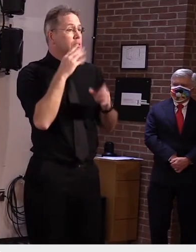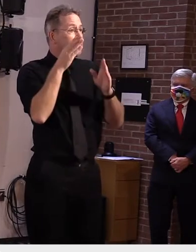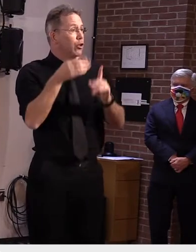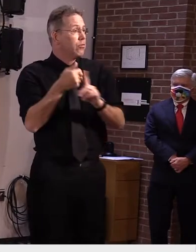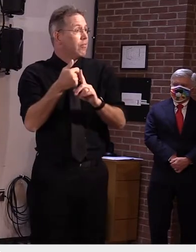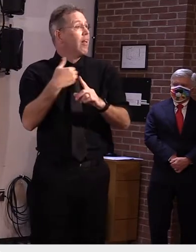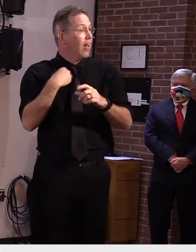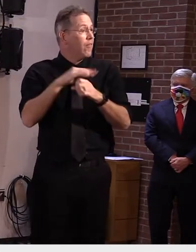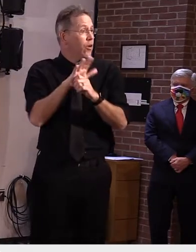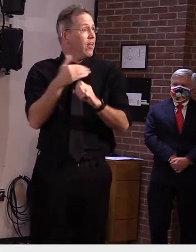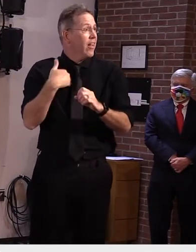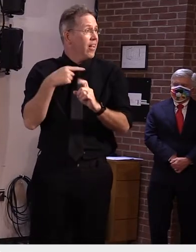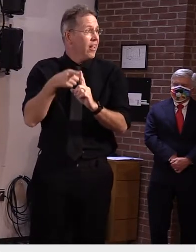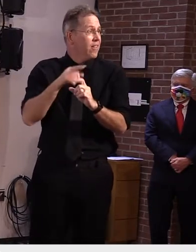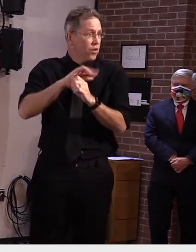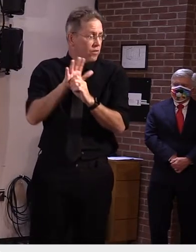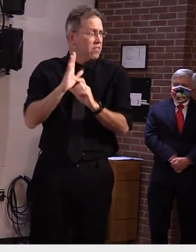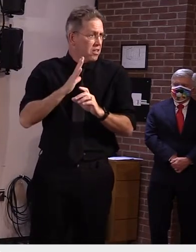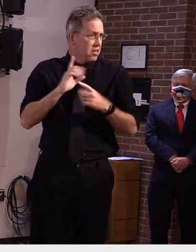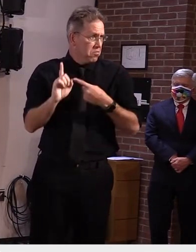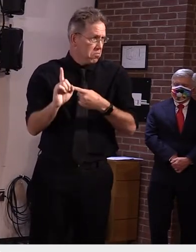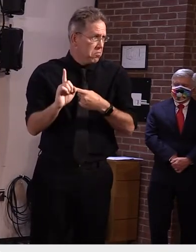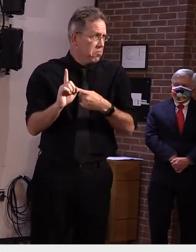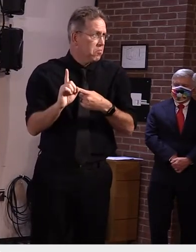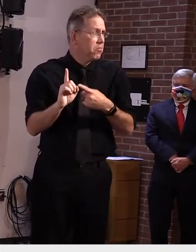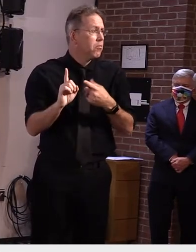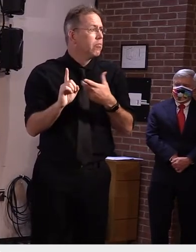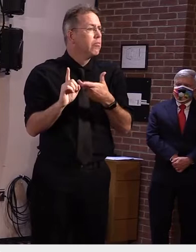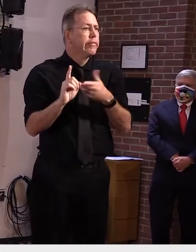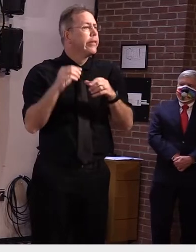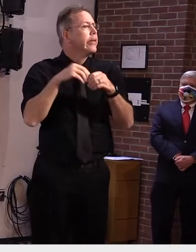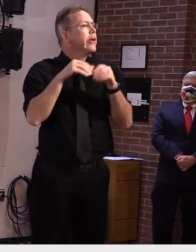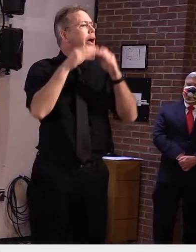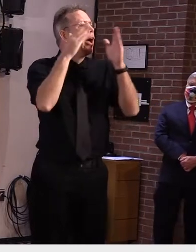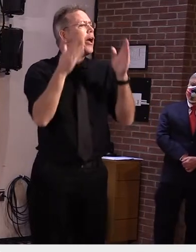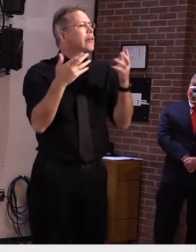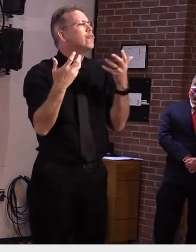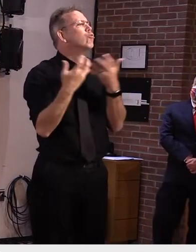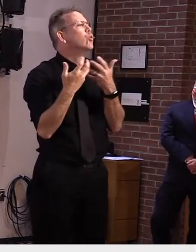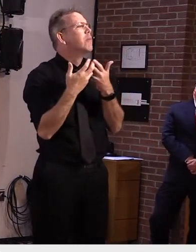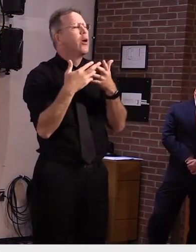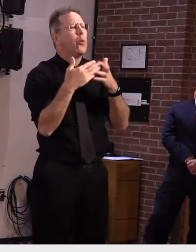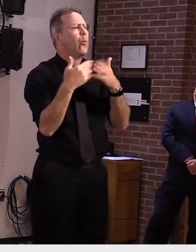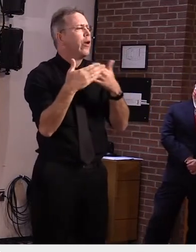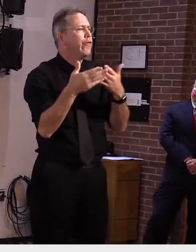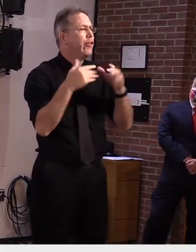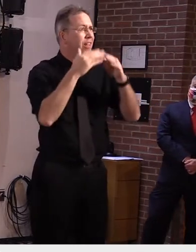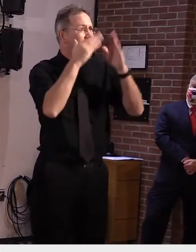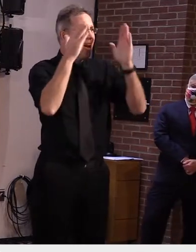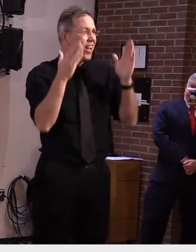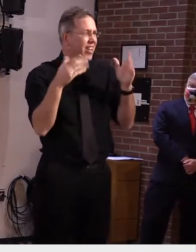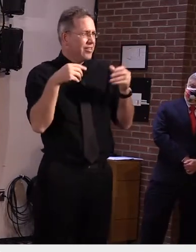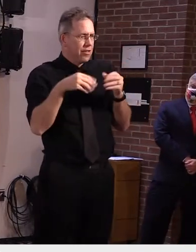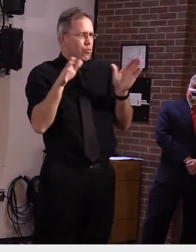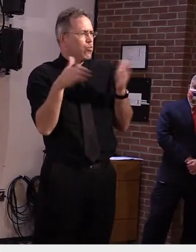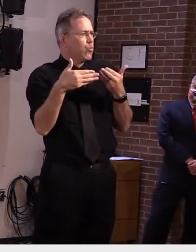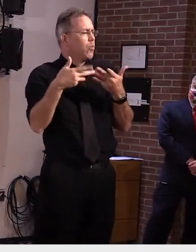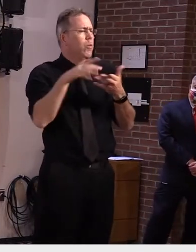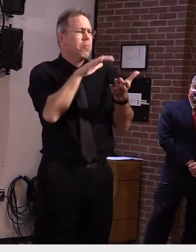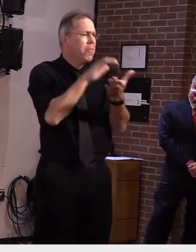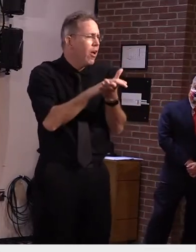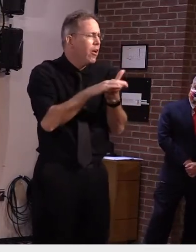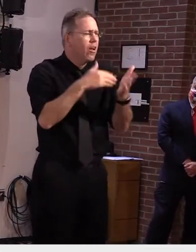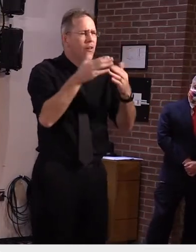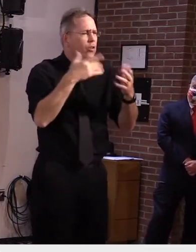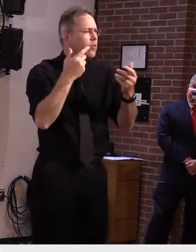and their partner or household contact being a close contact because they share a